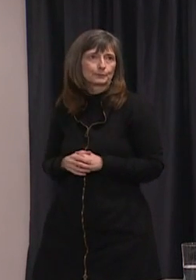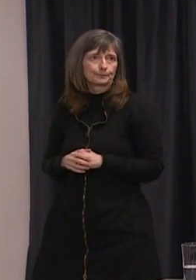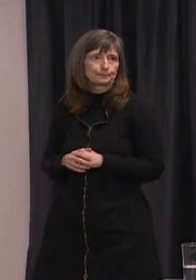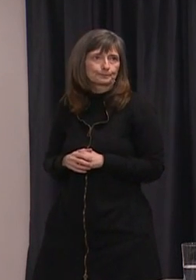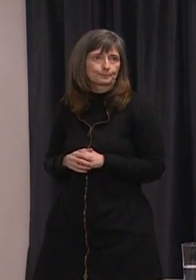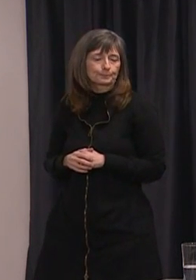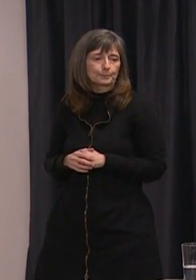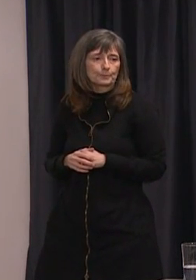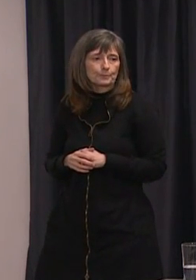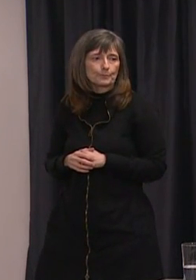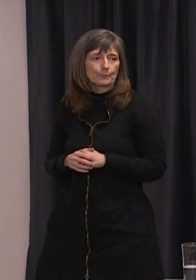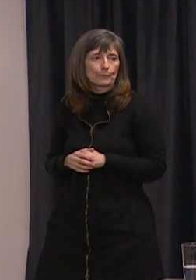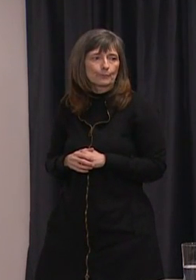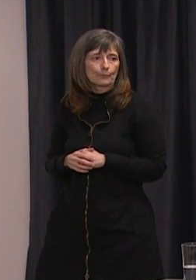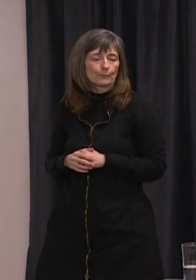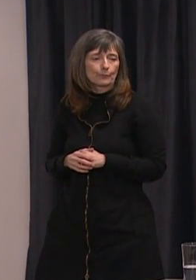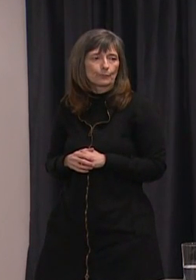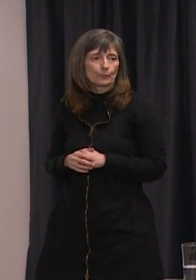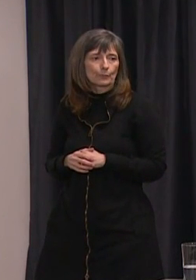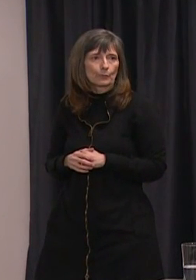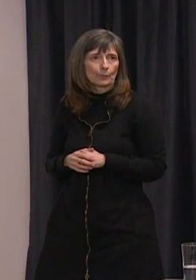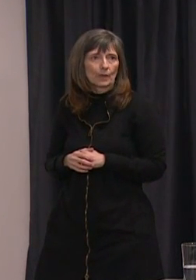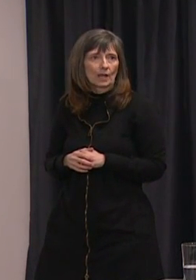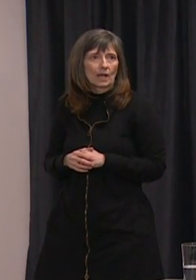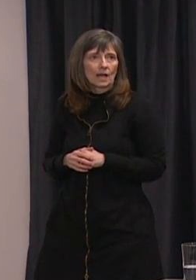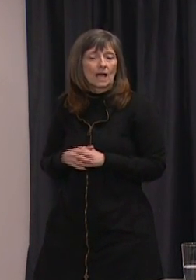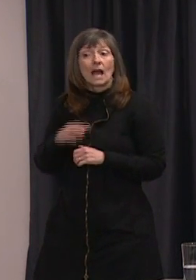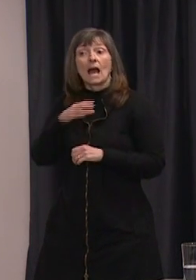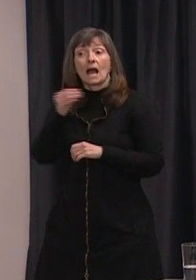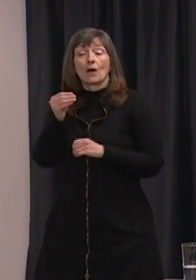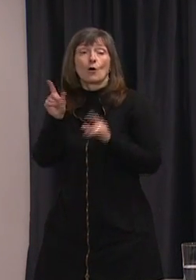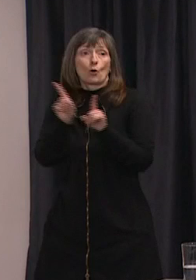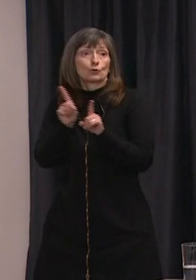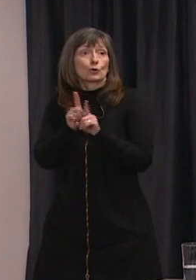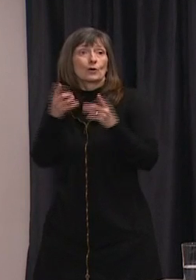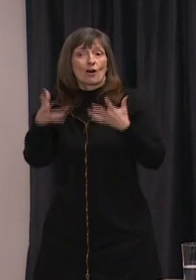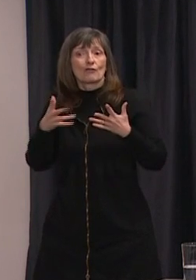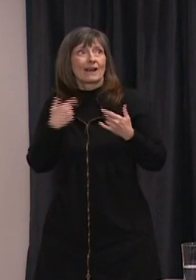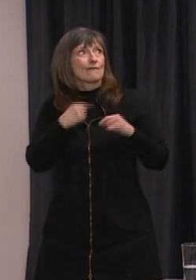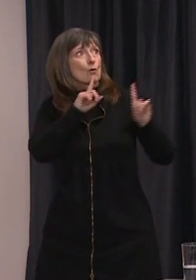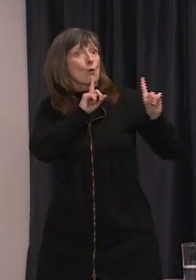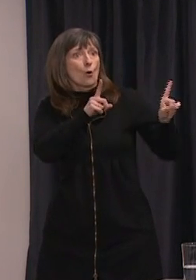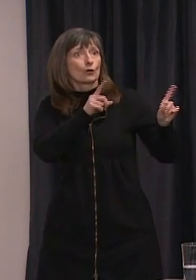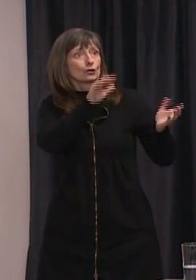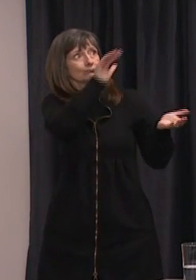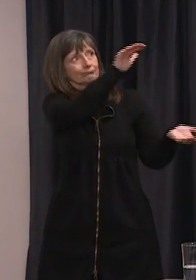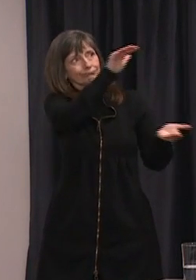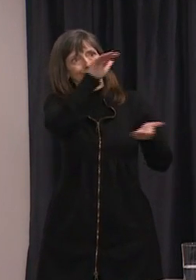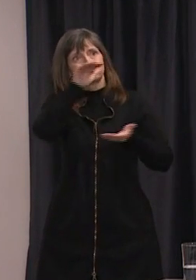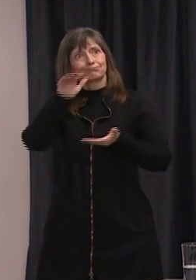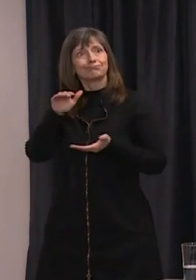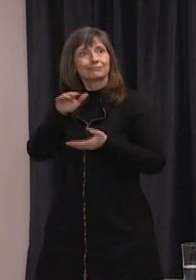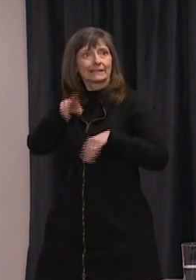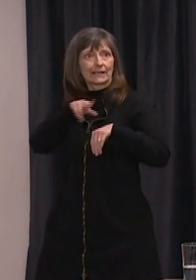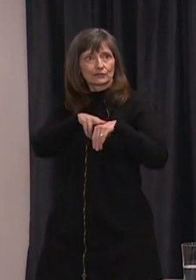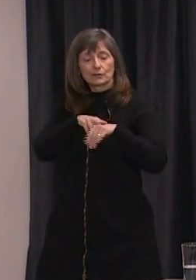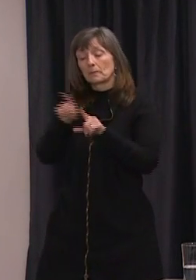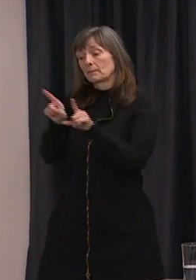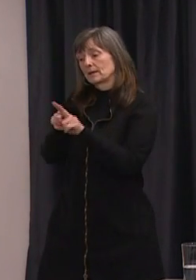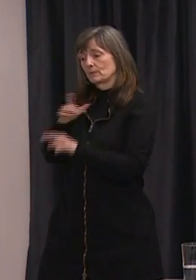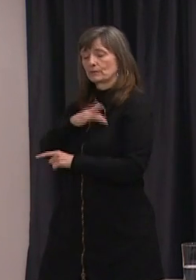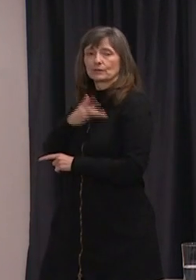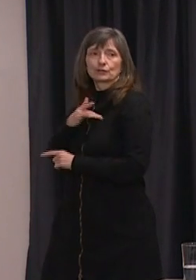a bulk order in through our national purchasing arrangement as well as through our own provincial